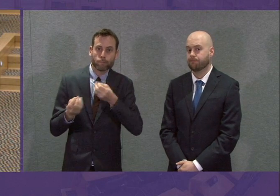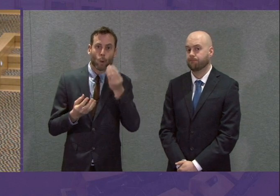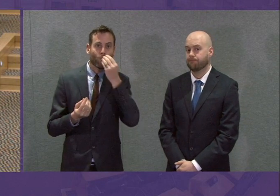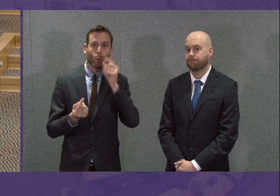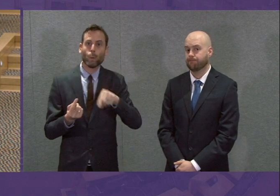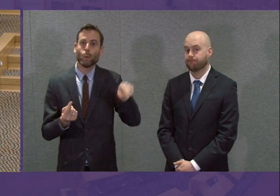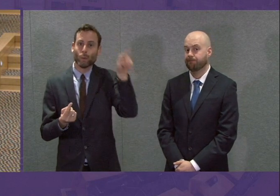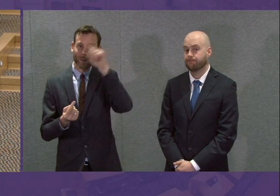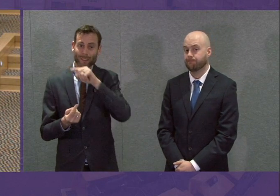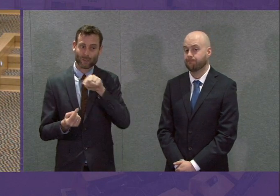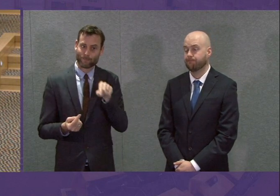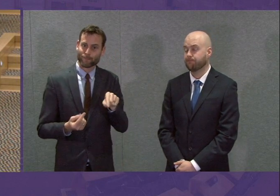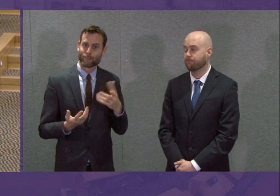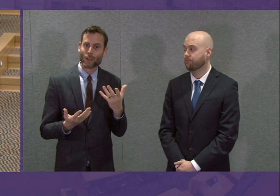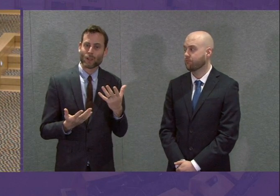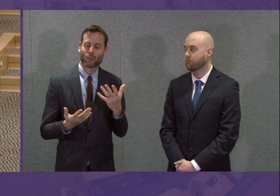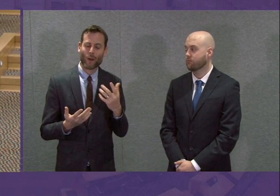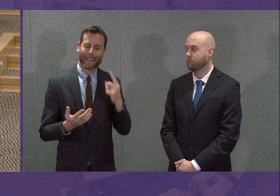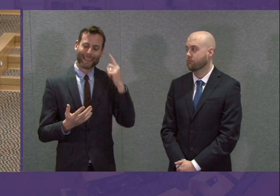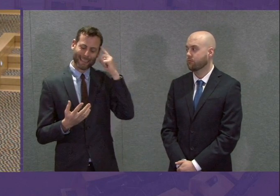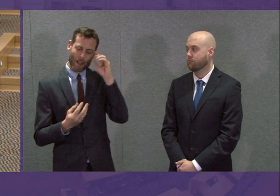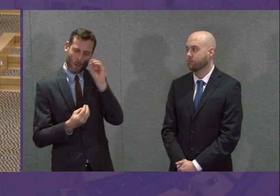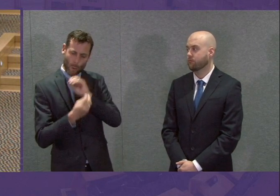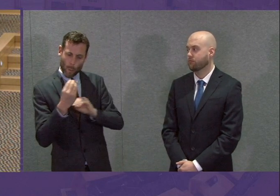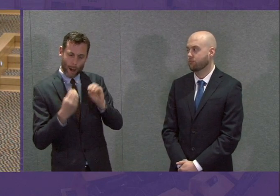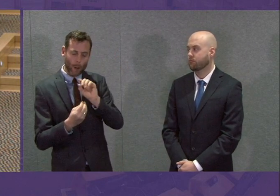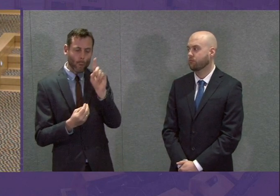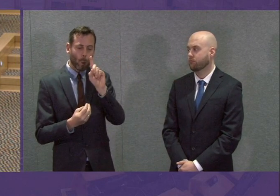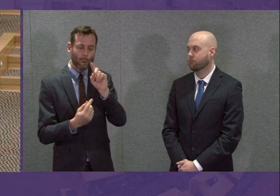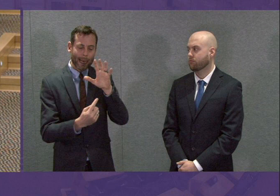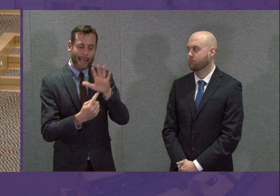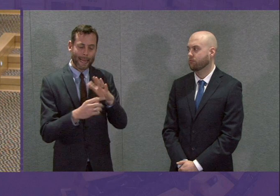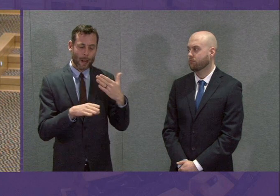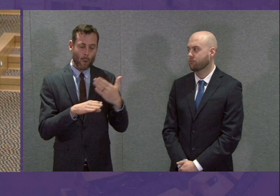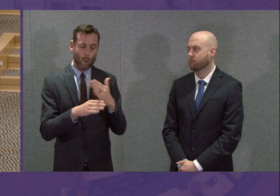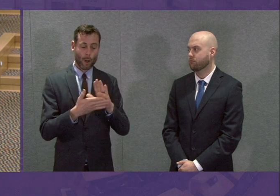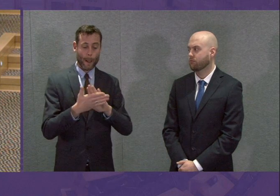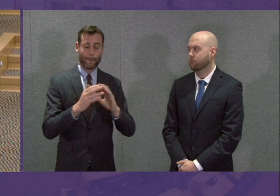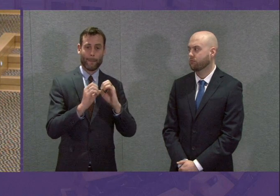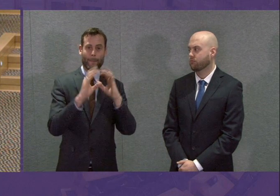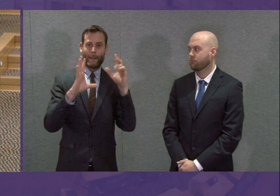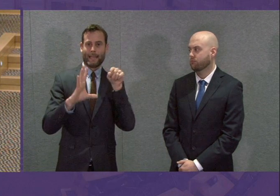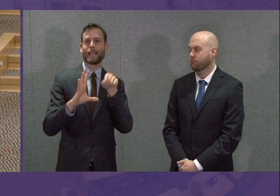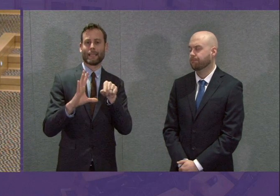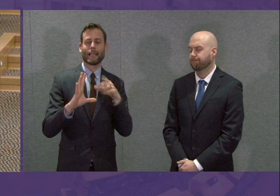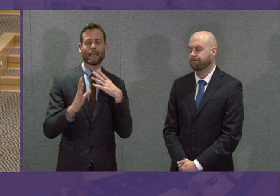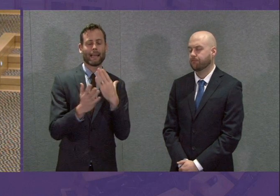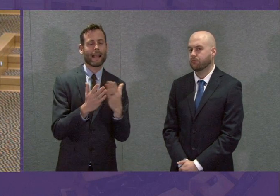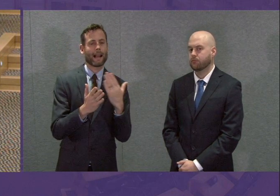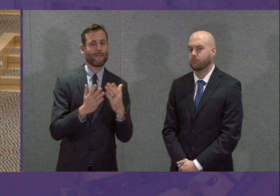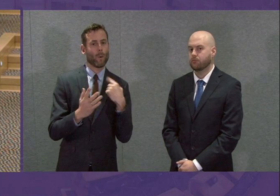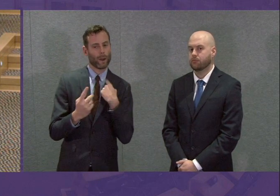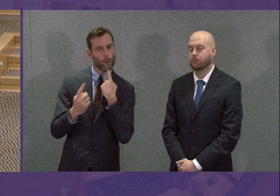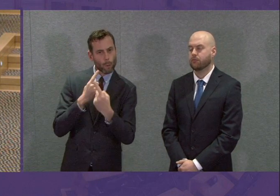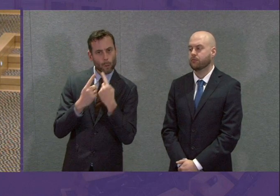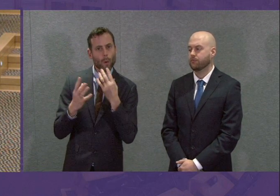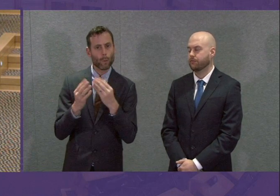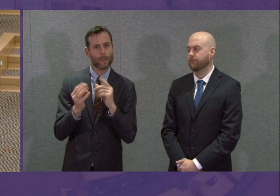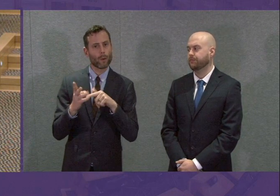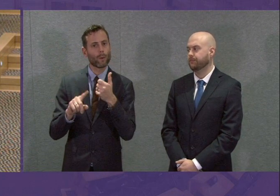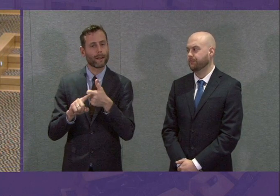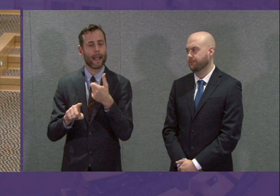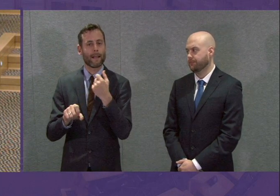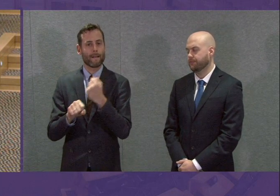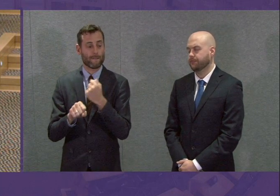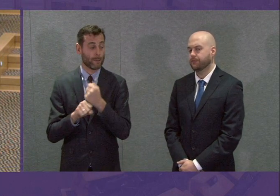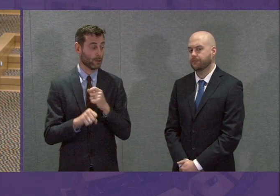Parliament on that as that definition becomes clearer. just to end with Jackson Carlow's final point, which I